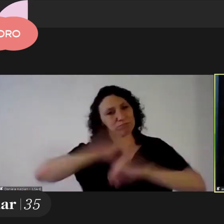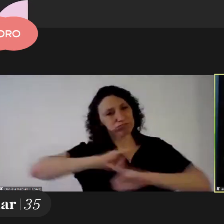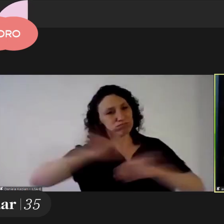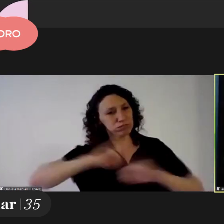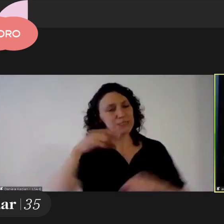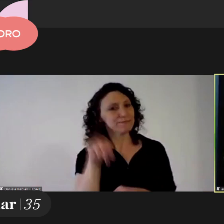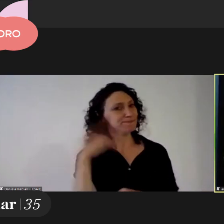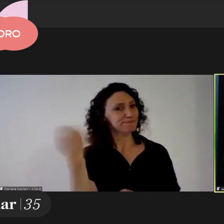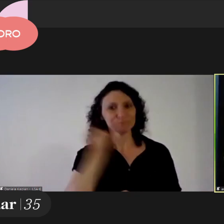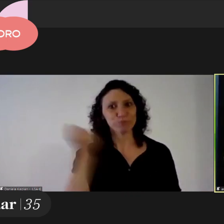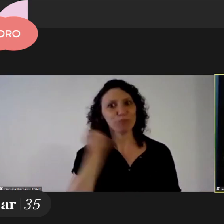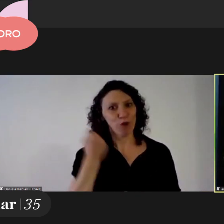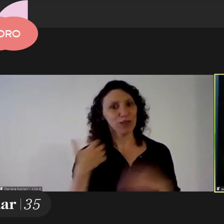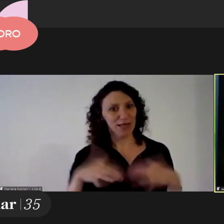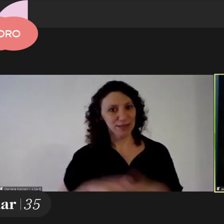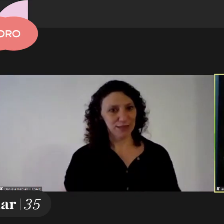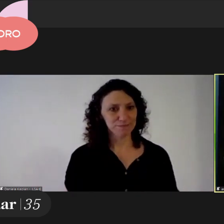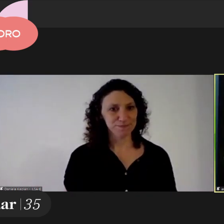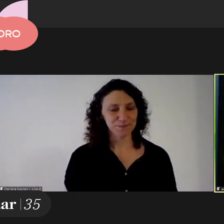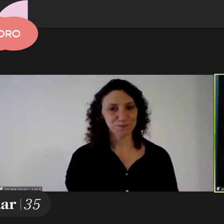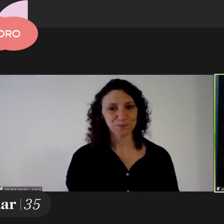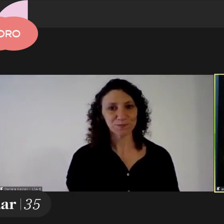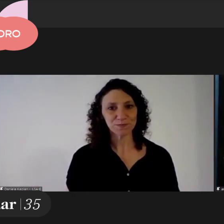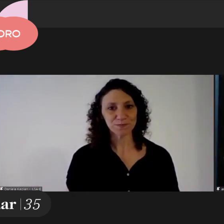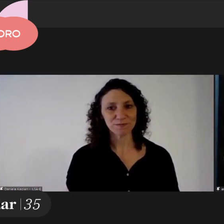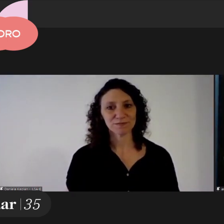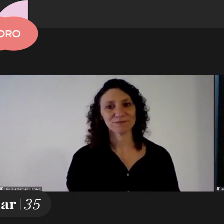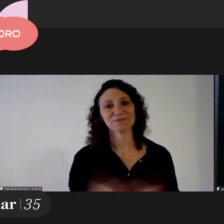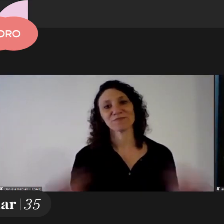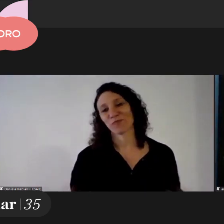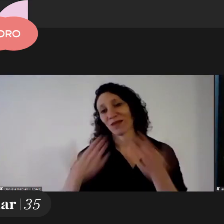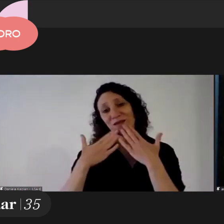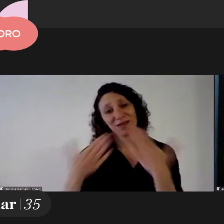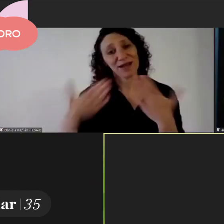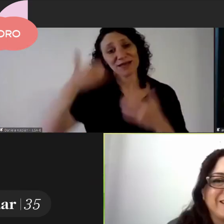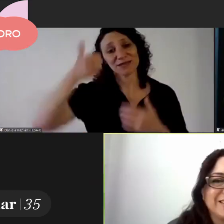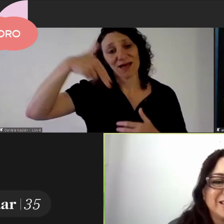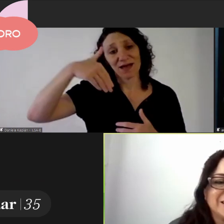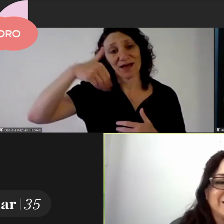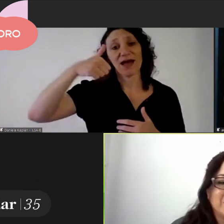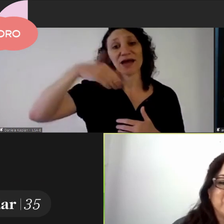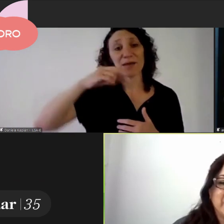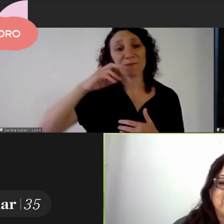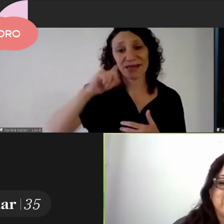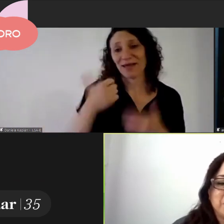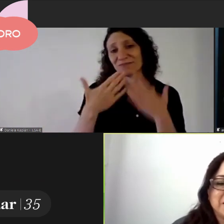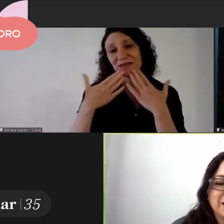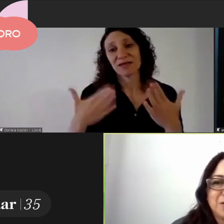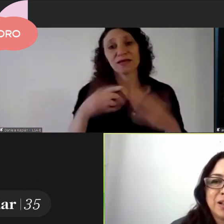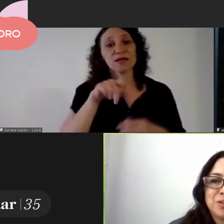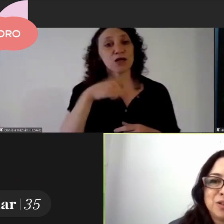different they reach this is no minor detail to focus on thank you very much Ana Maria Maria